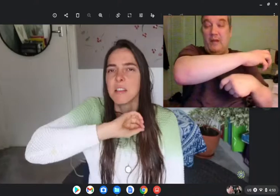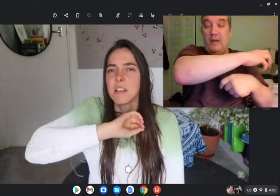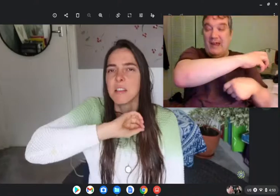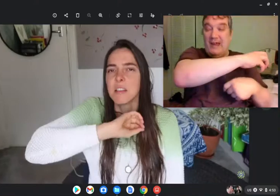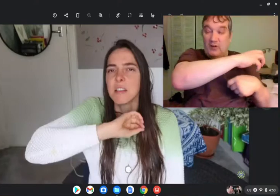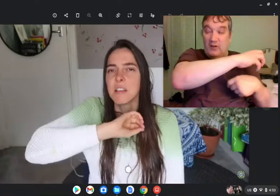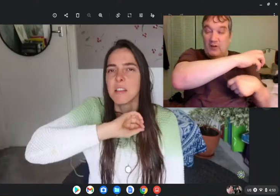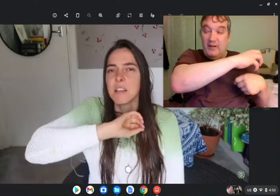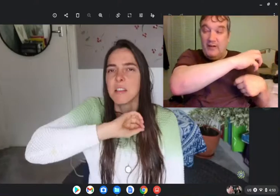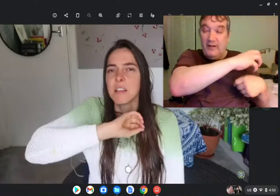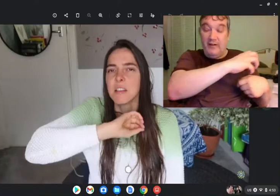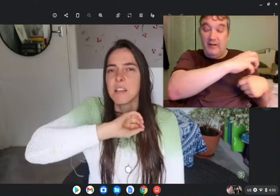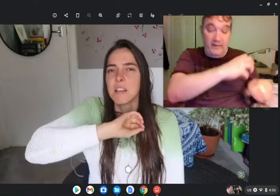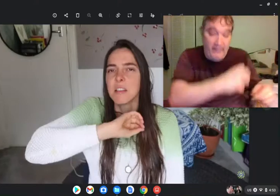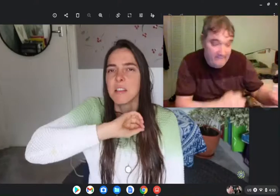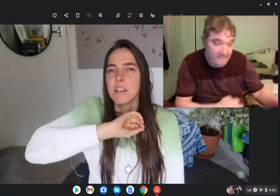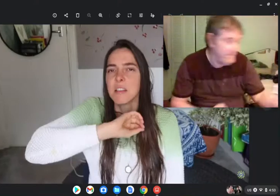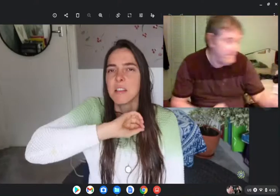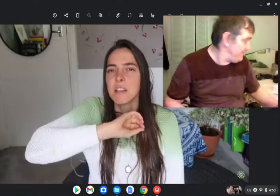ready as dawn